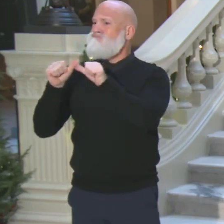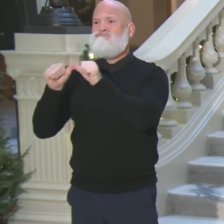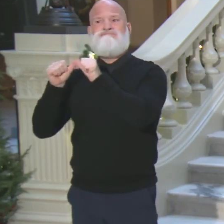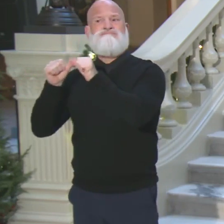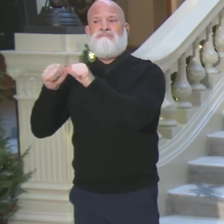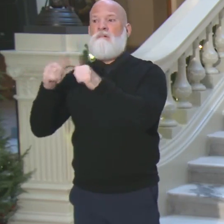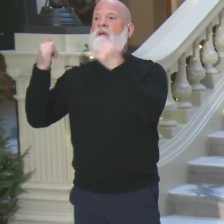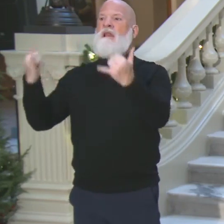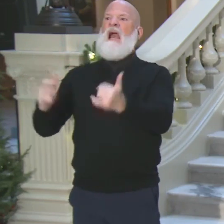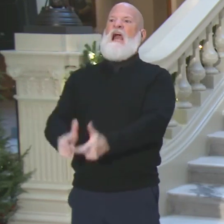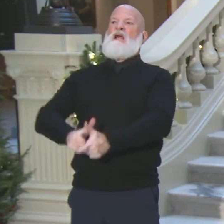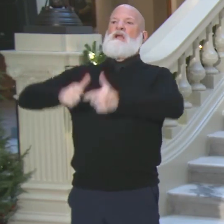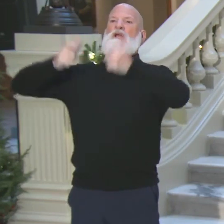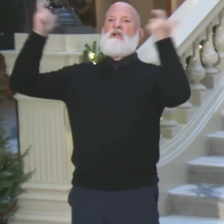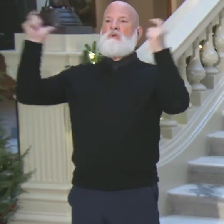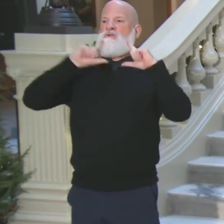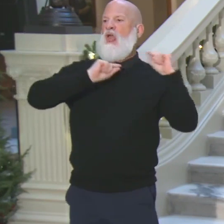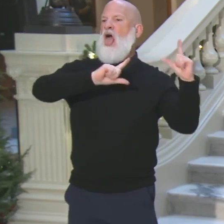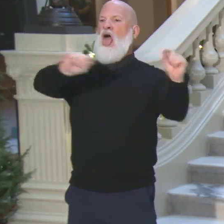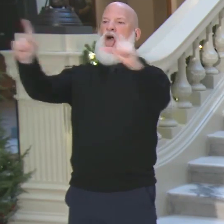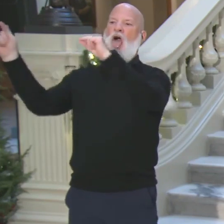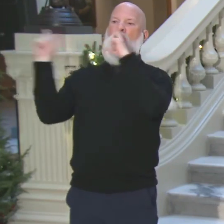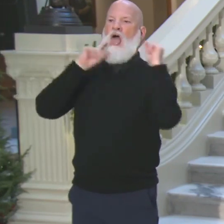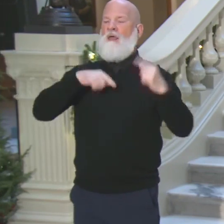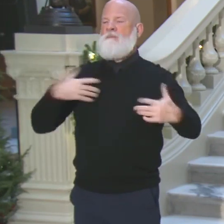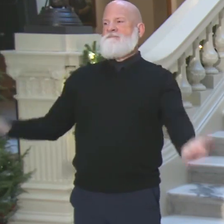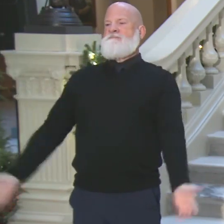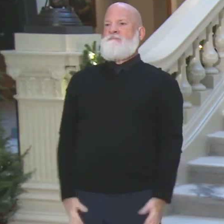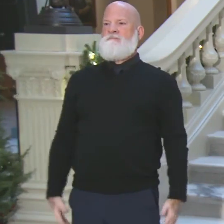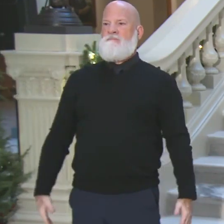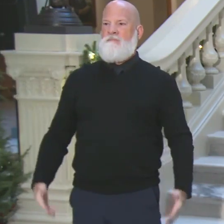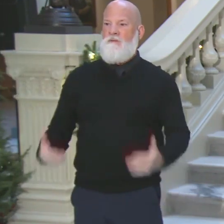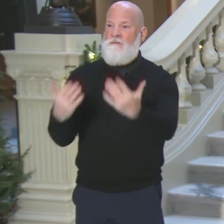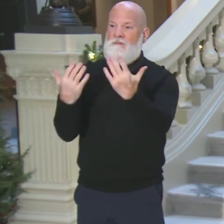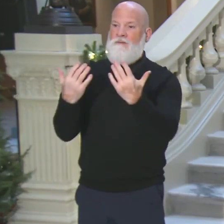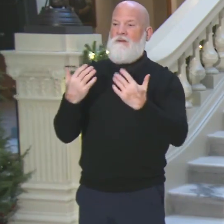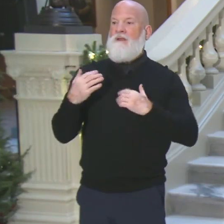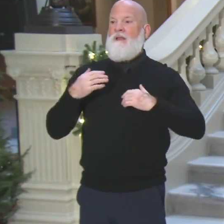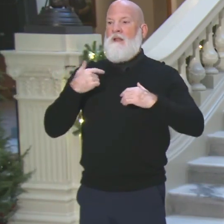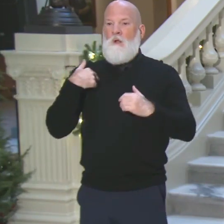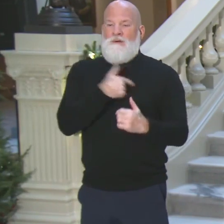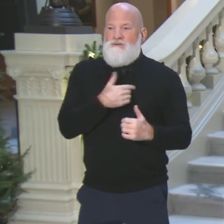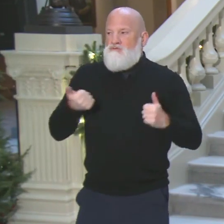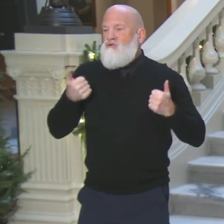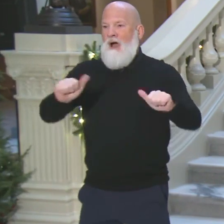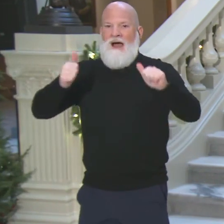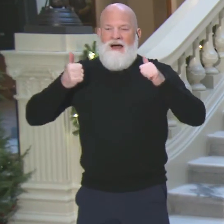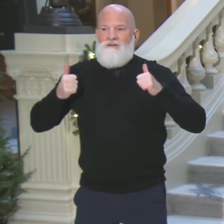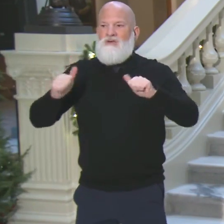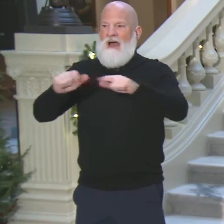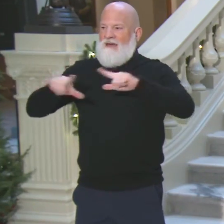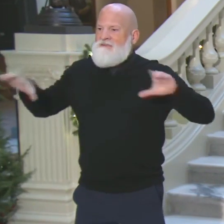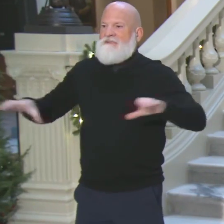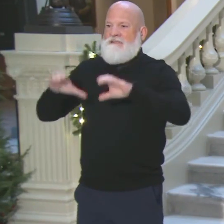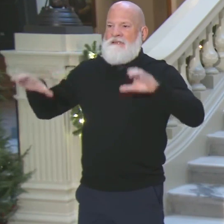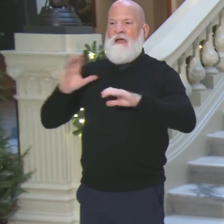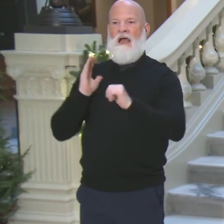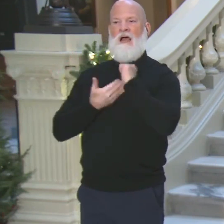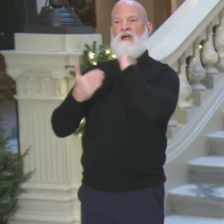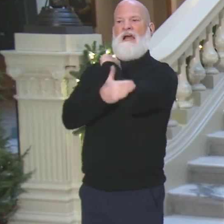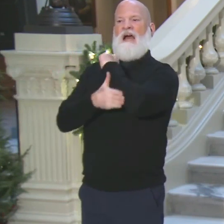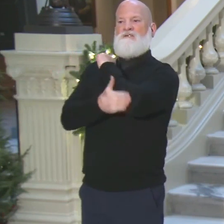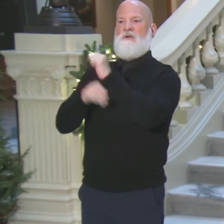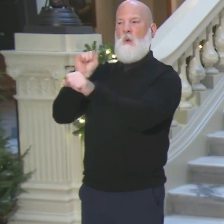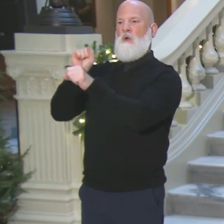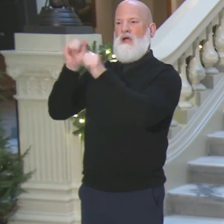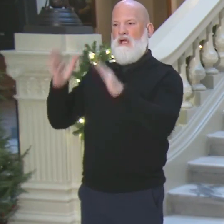Because we were frustrated they weren't working long enough. So it's kind of a circular thing where we're trying to keep counties diligently working to meet the goal of getting these election results out